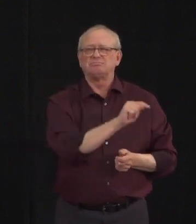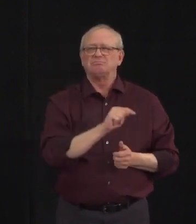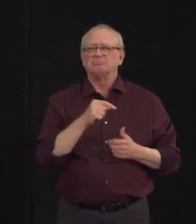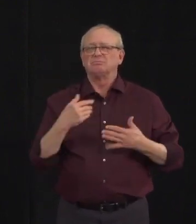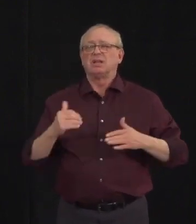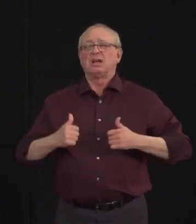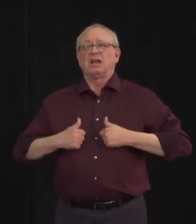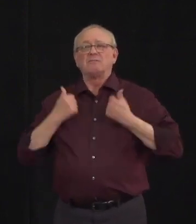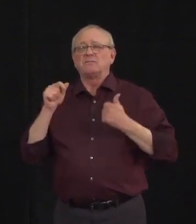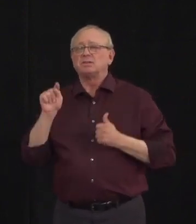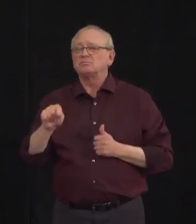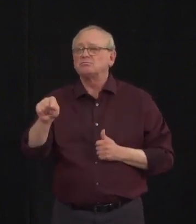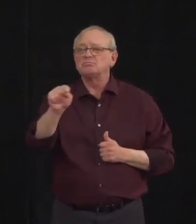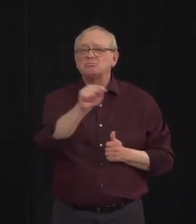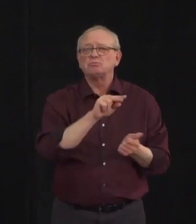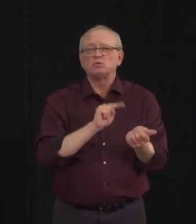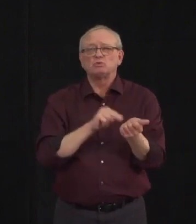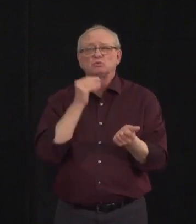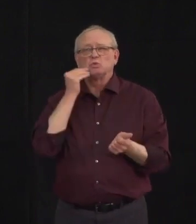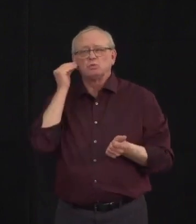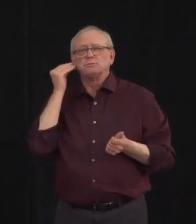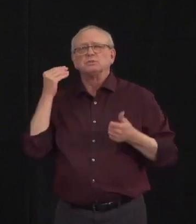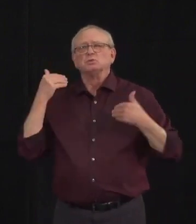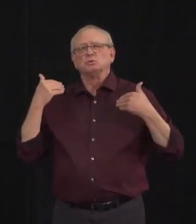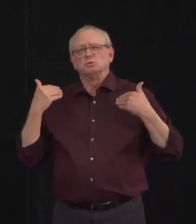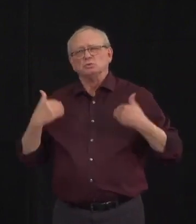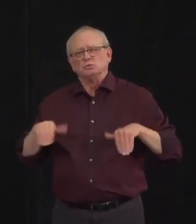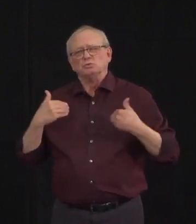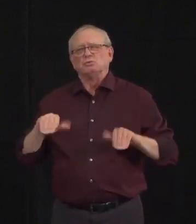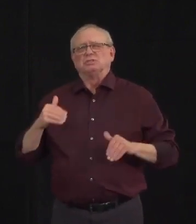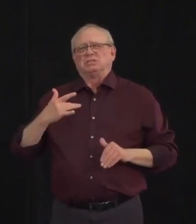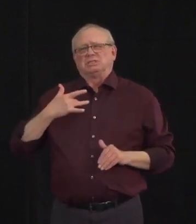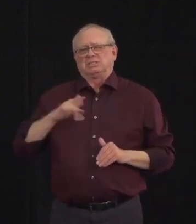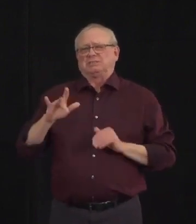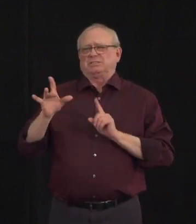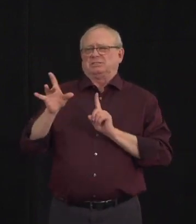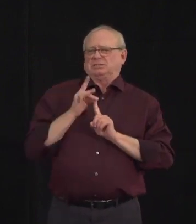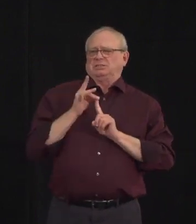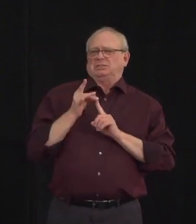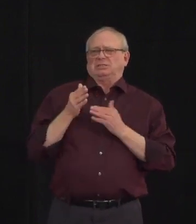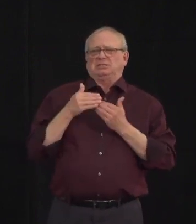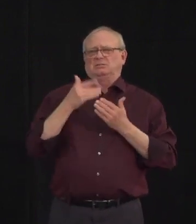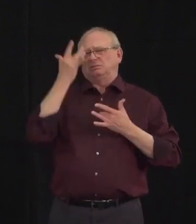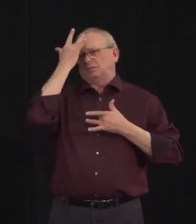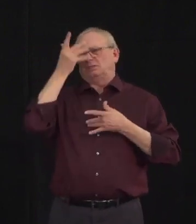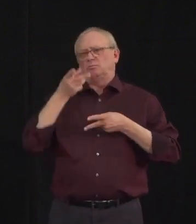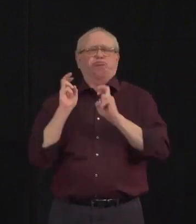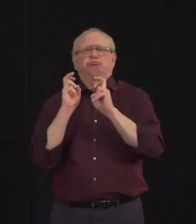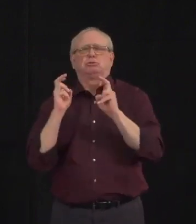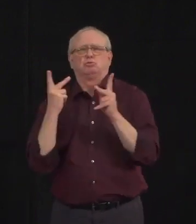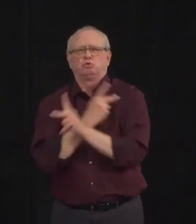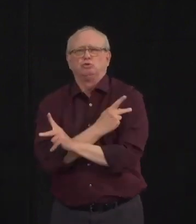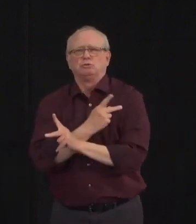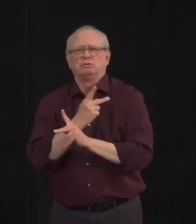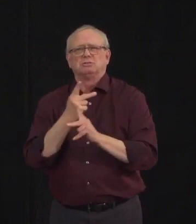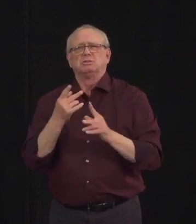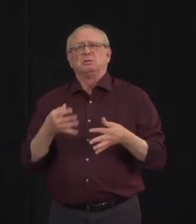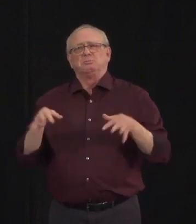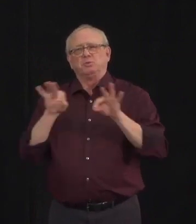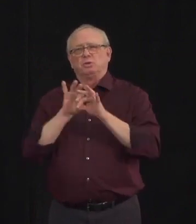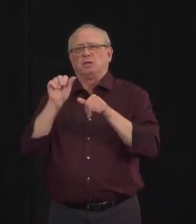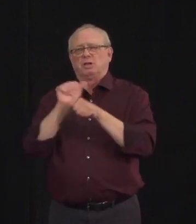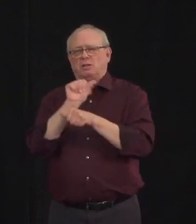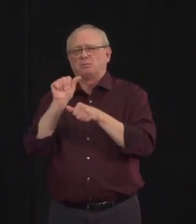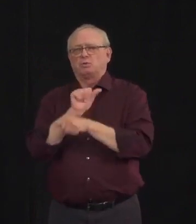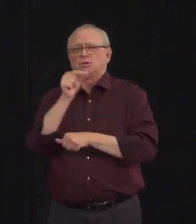And it's essential that we ensure these facilities have the tools and they have the resources that they need to protect their residents and